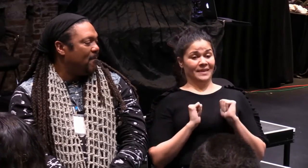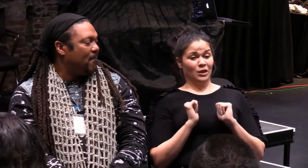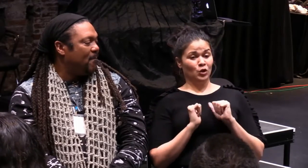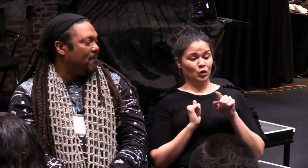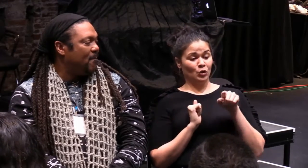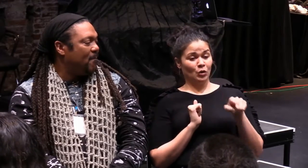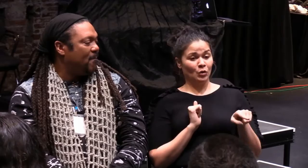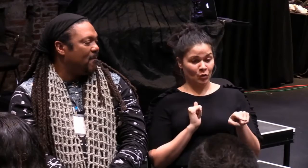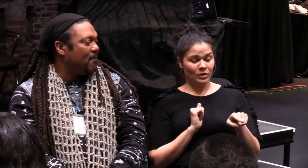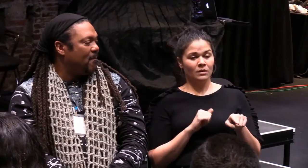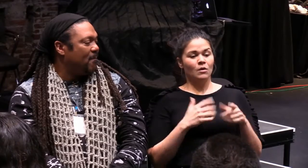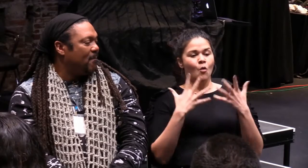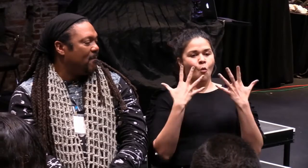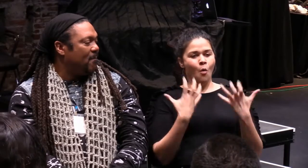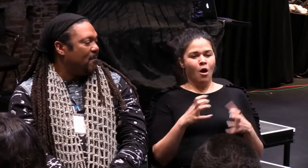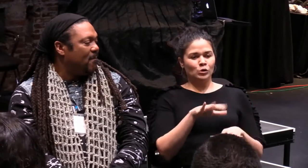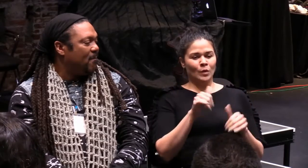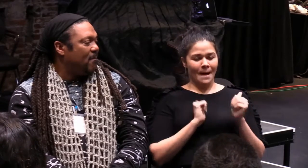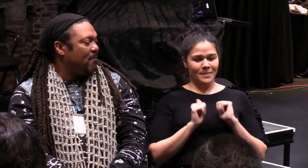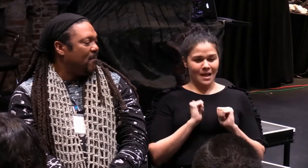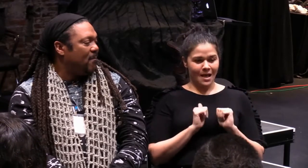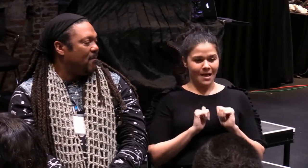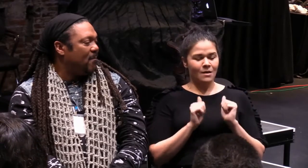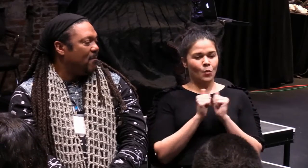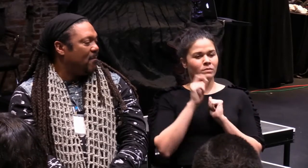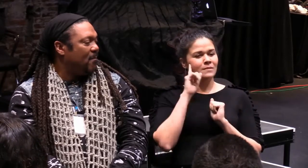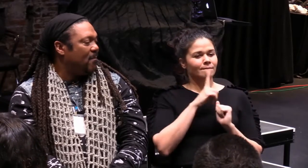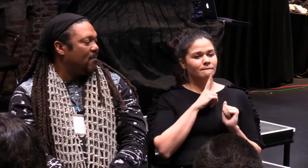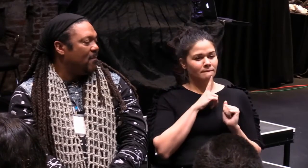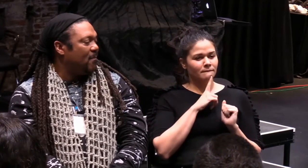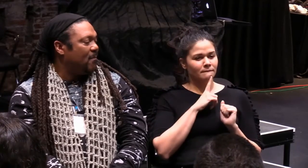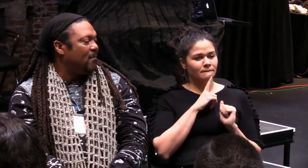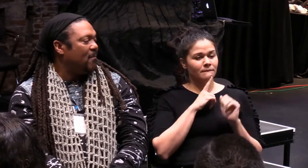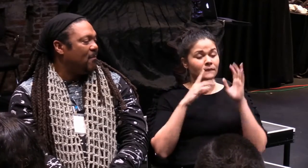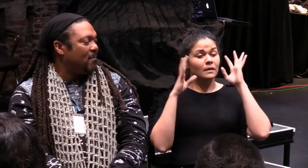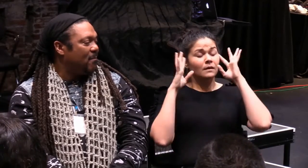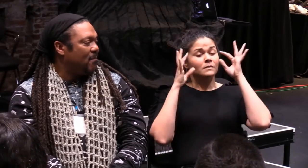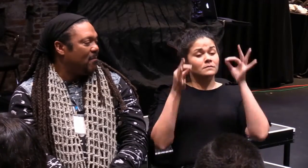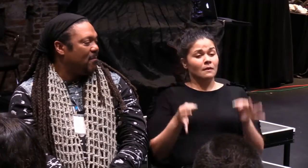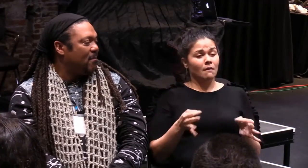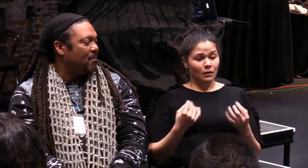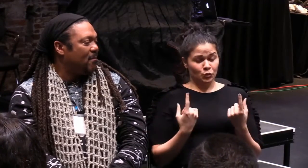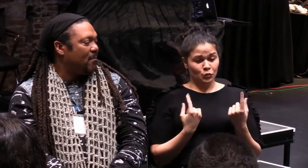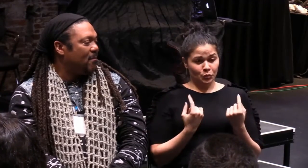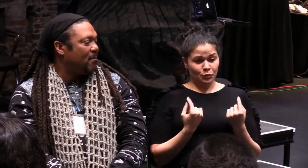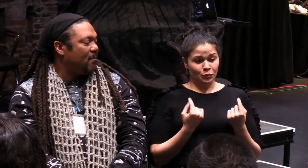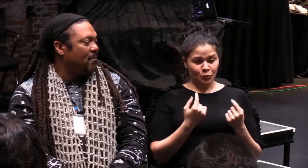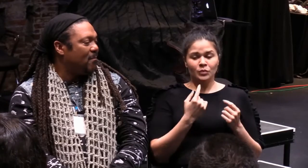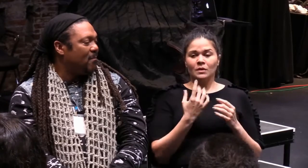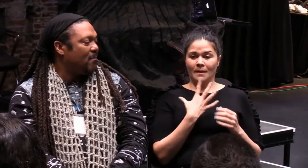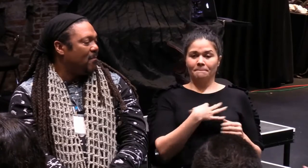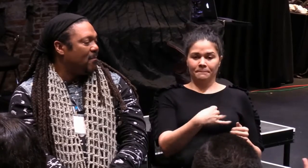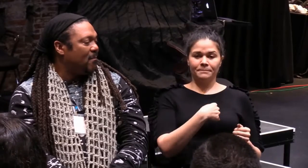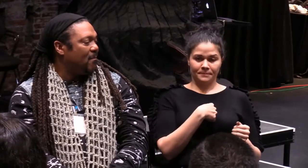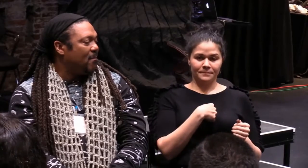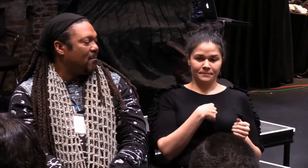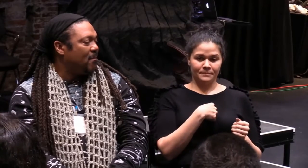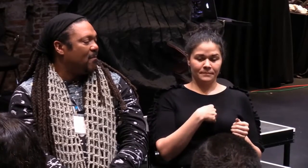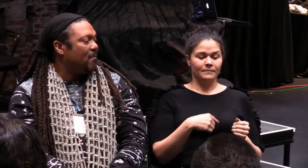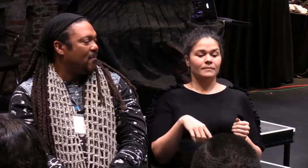What Mixed Blood Theater did was to make that play a deaf play. So